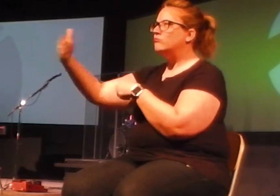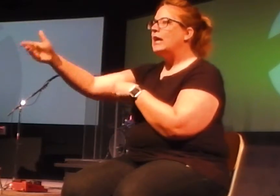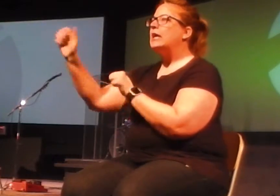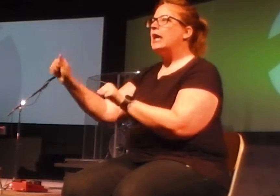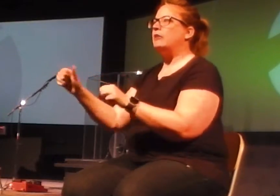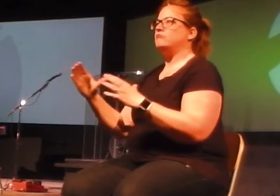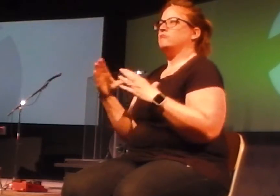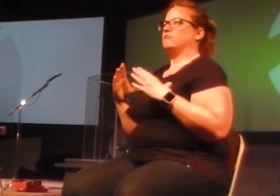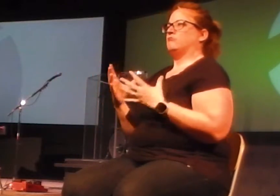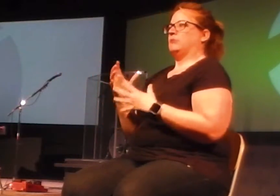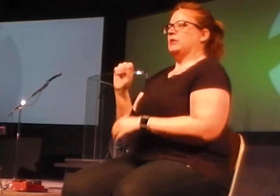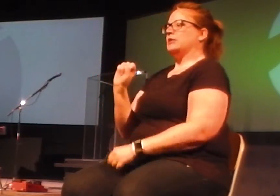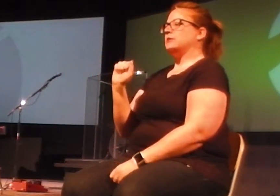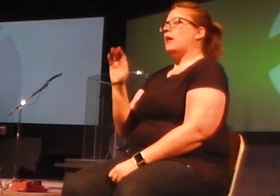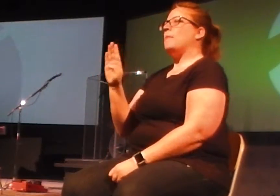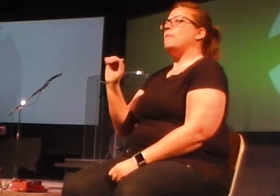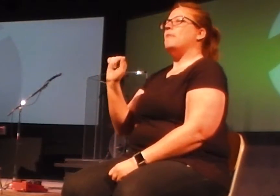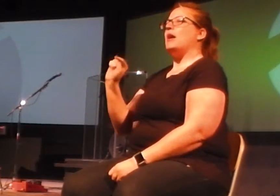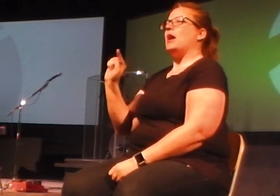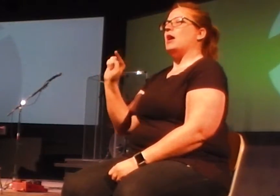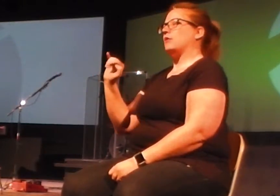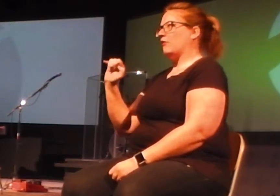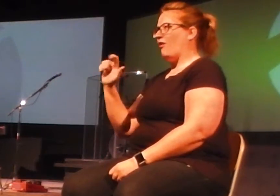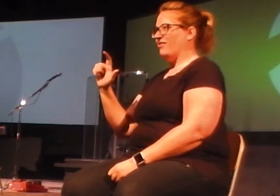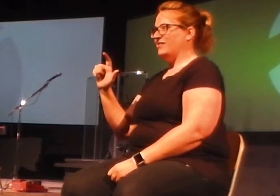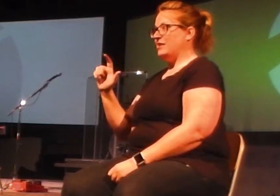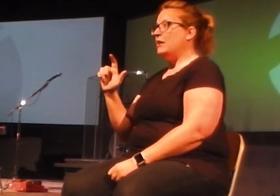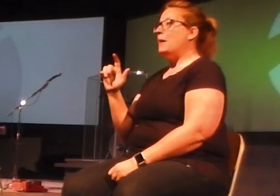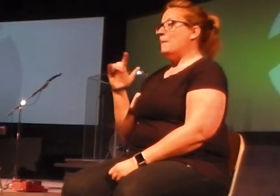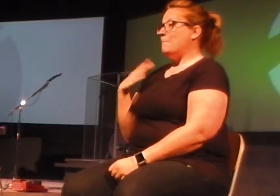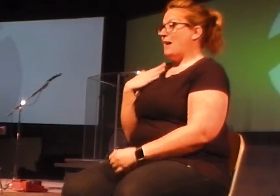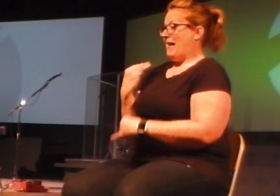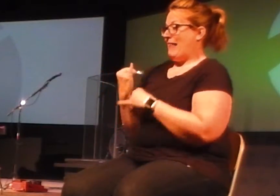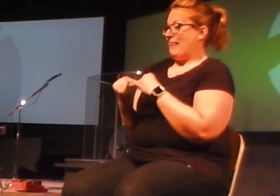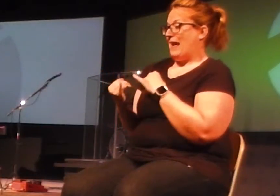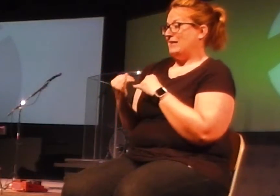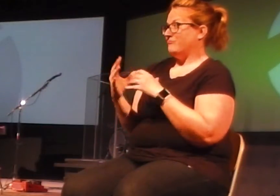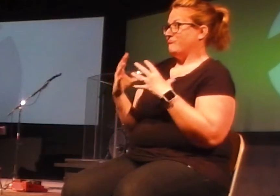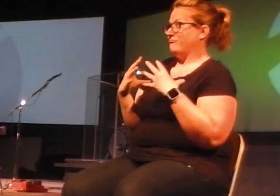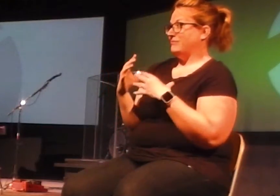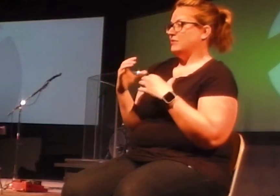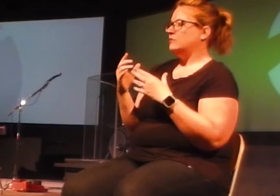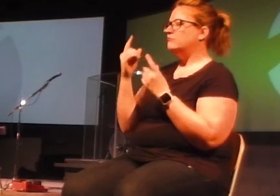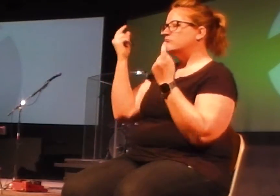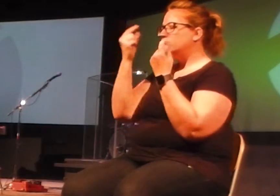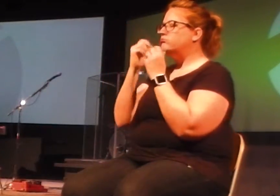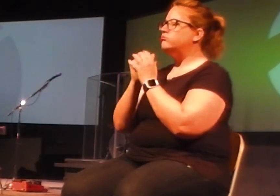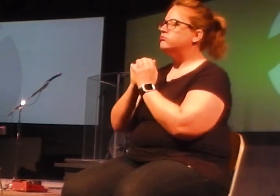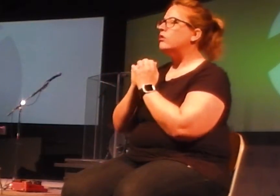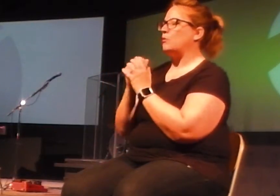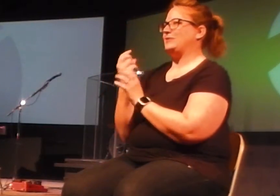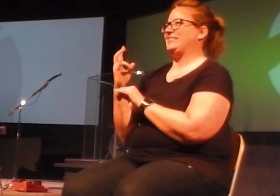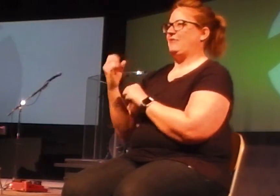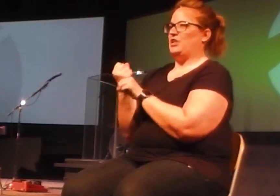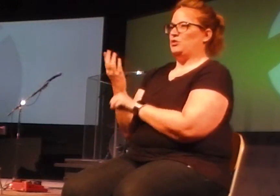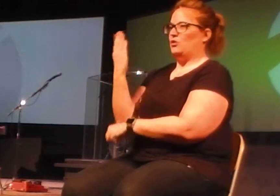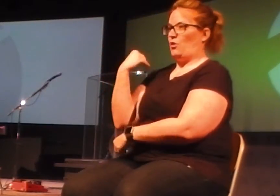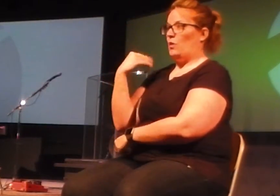so our leadership team, it has been seven years for me since my last sabbatical, our leadership team has graciously offered me